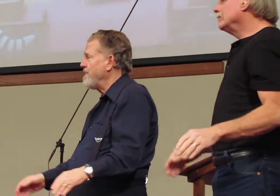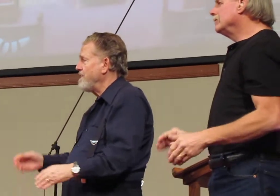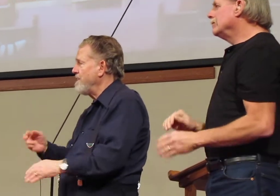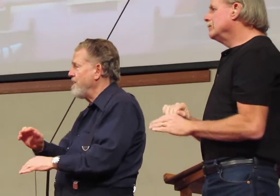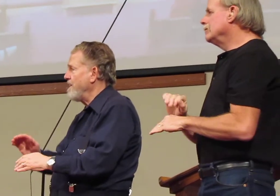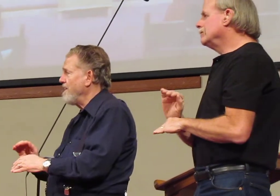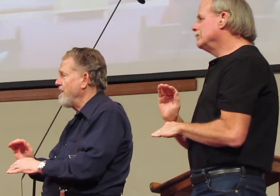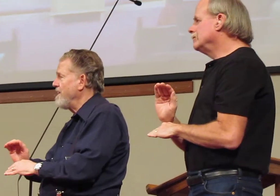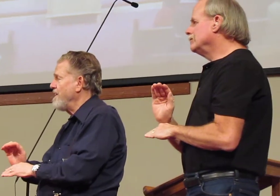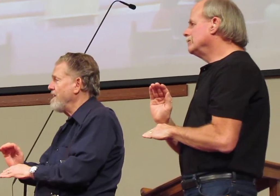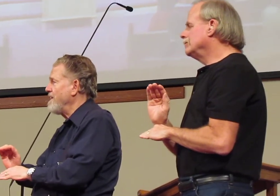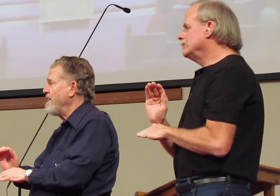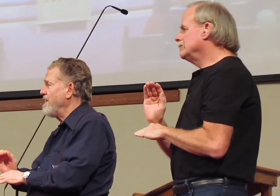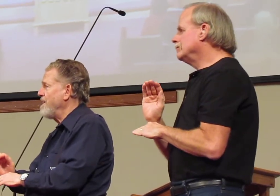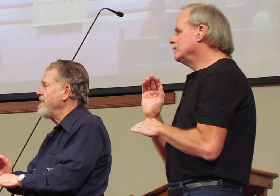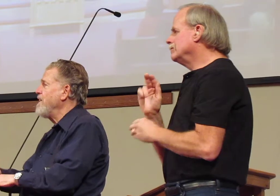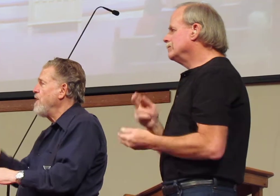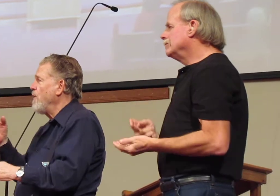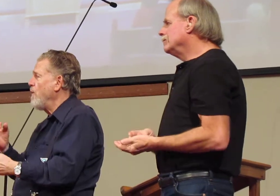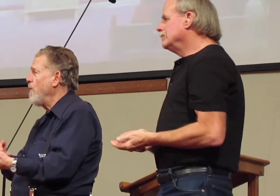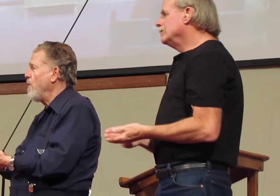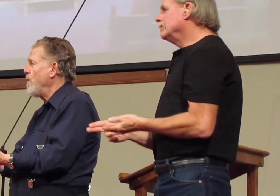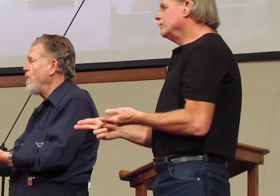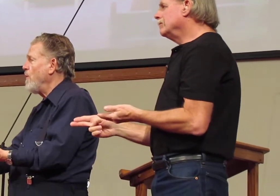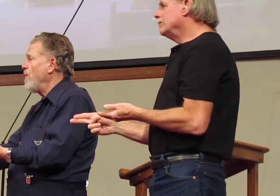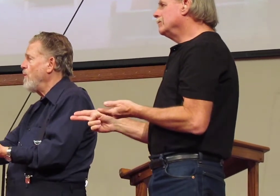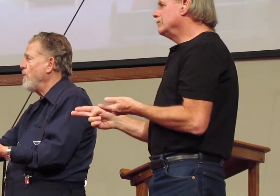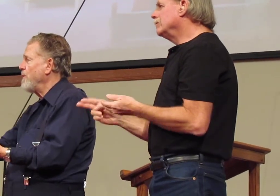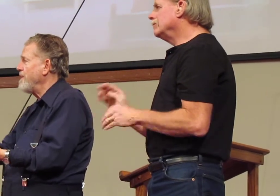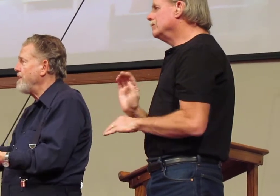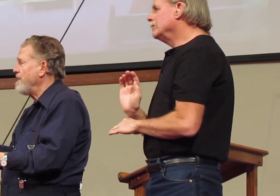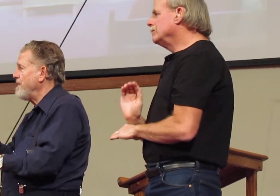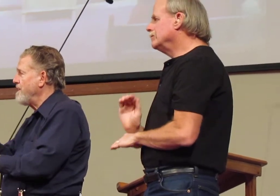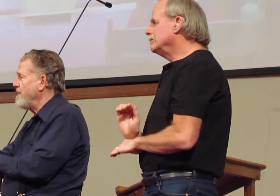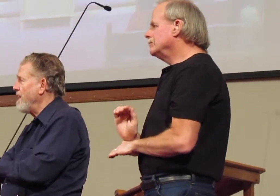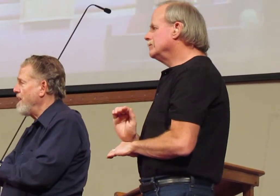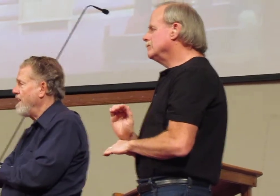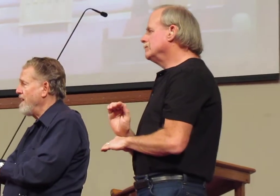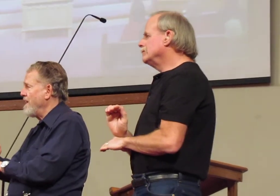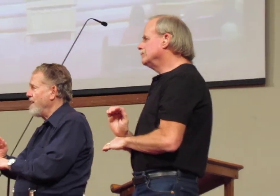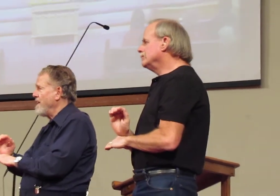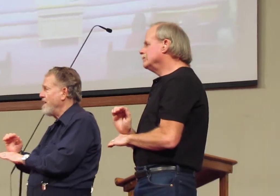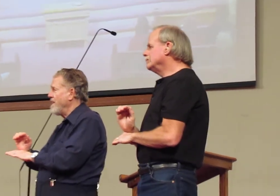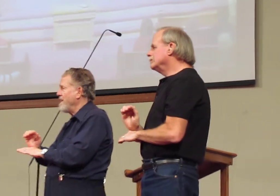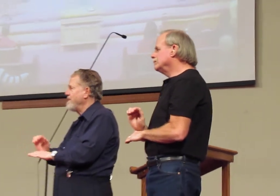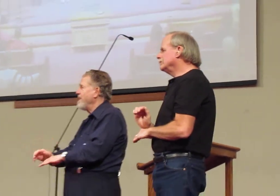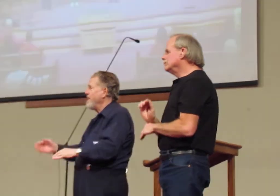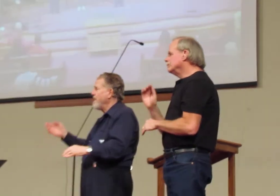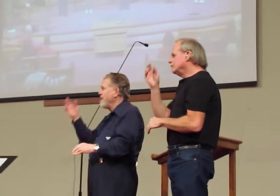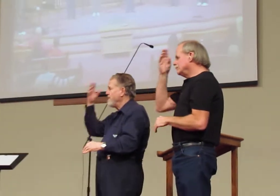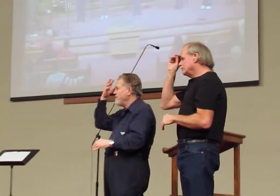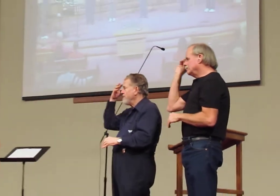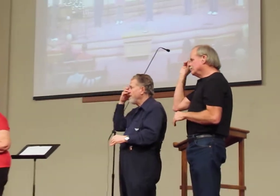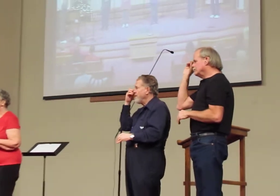night, holy night, son